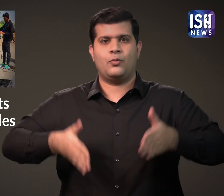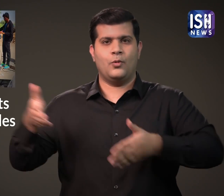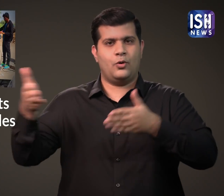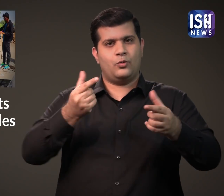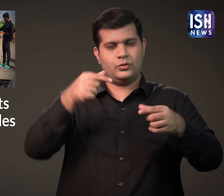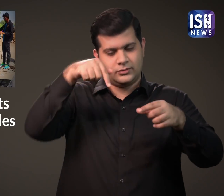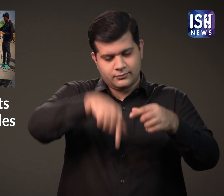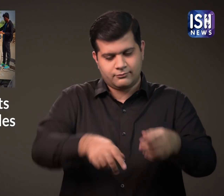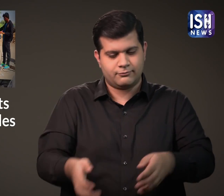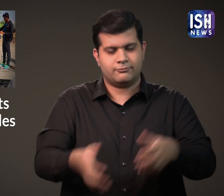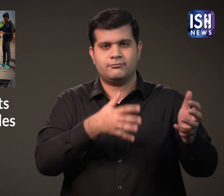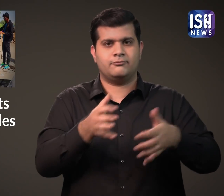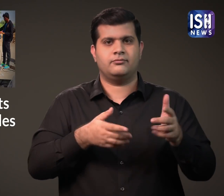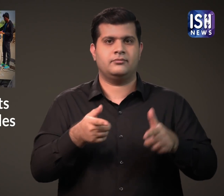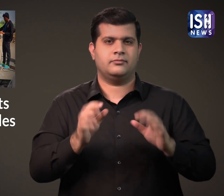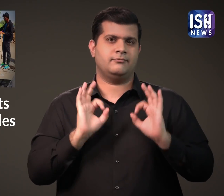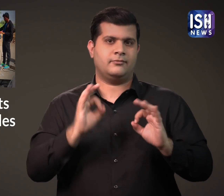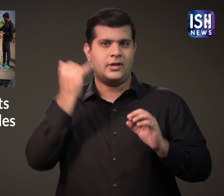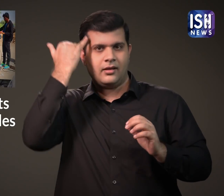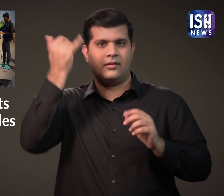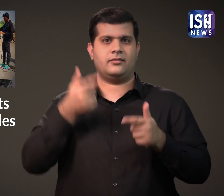robots to clean manholes and save human lives.